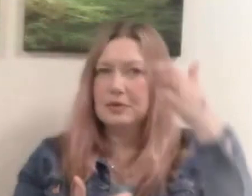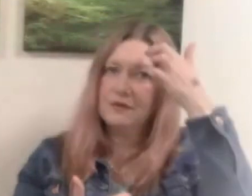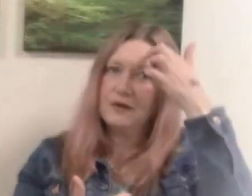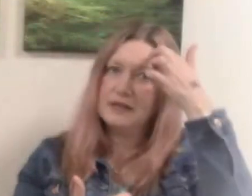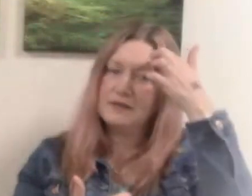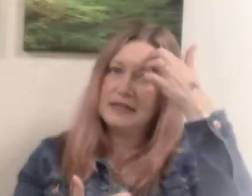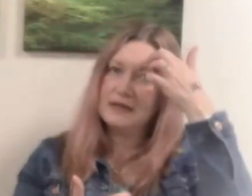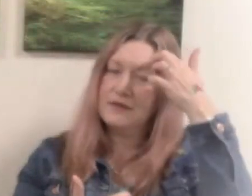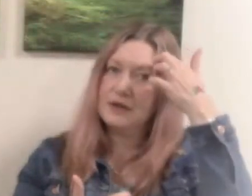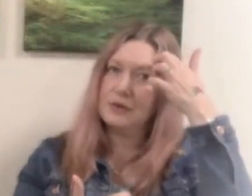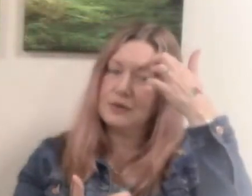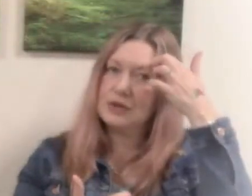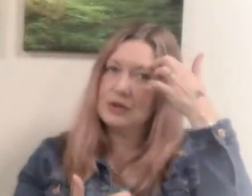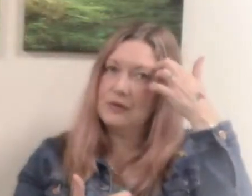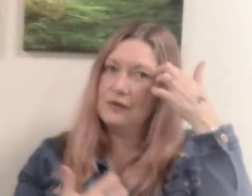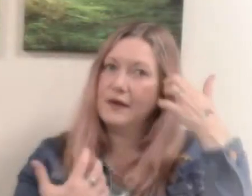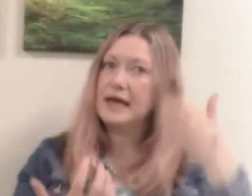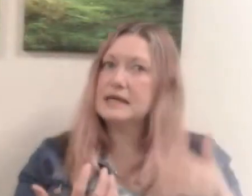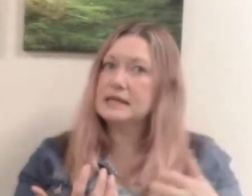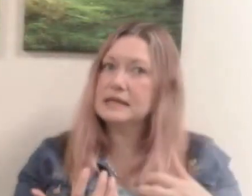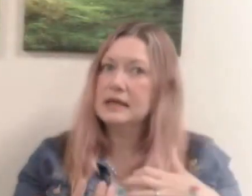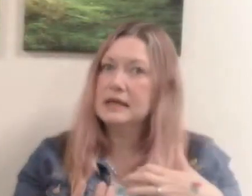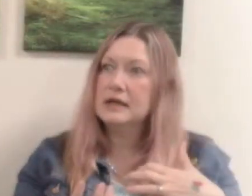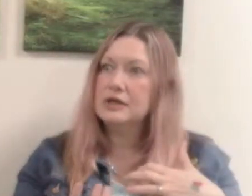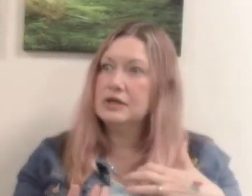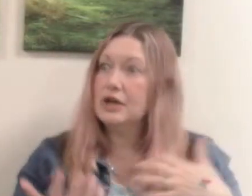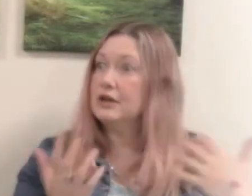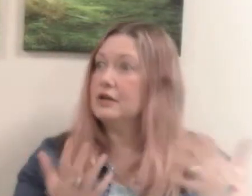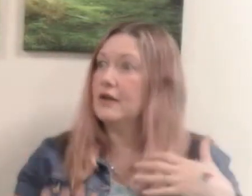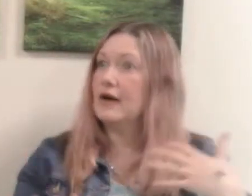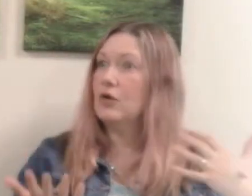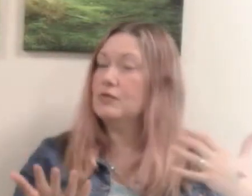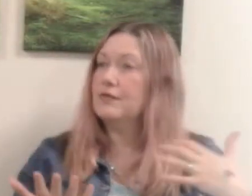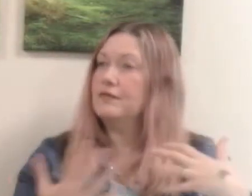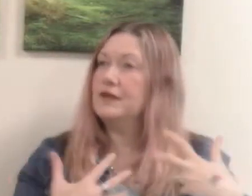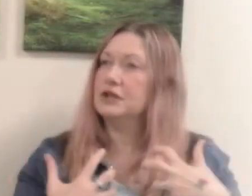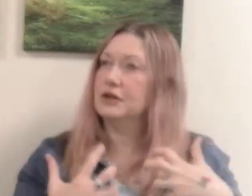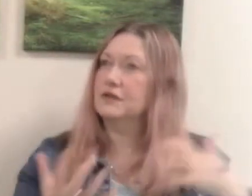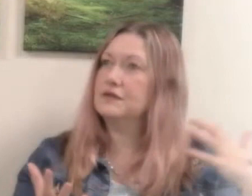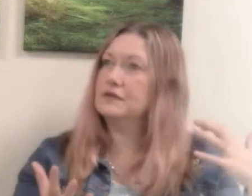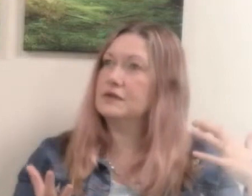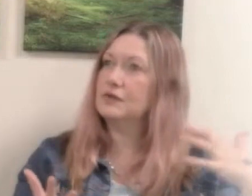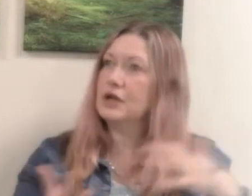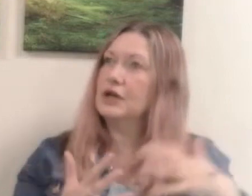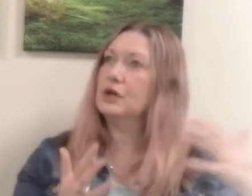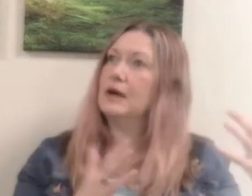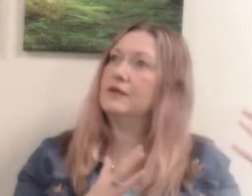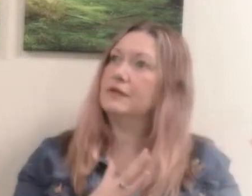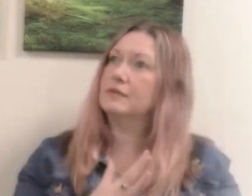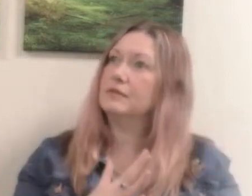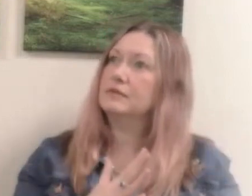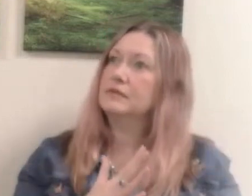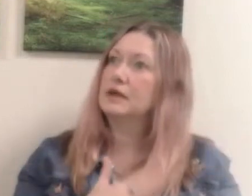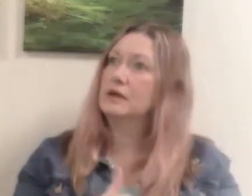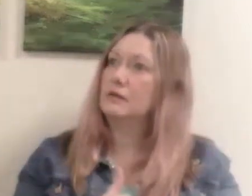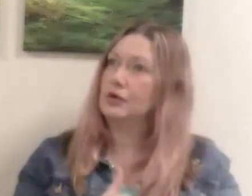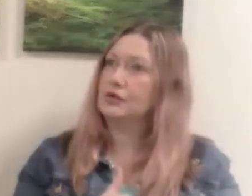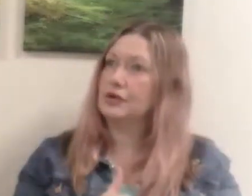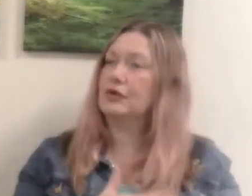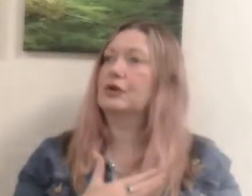can find it really difficult to face turn you know that whole vision of sort of turning away from what you're doing wrong